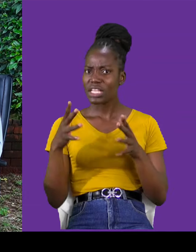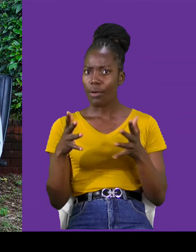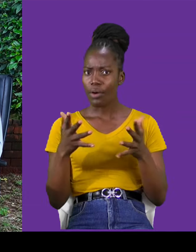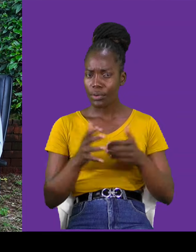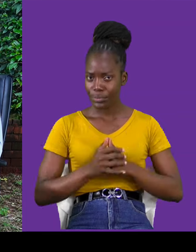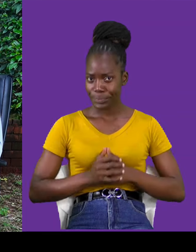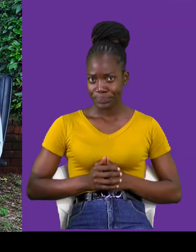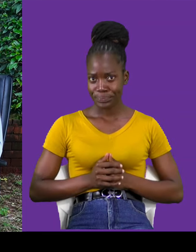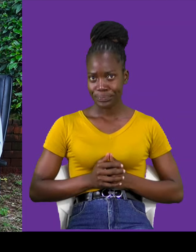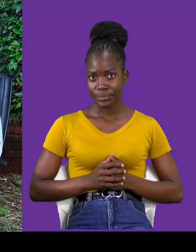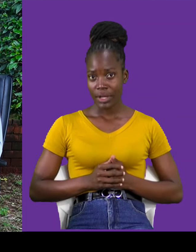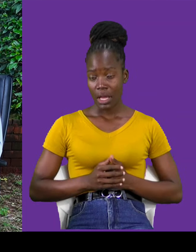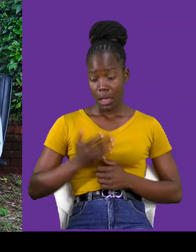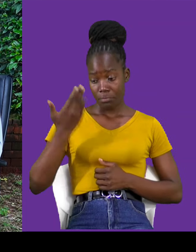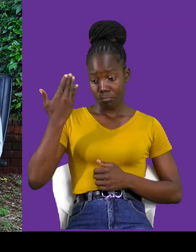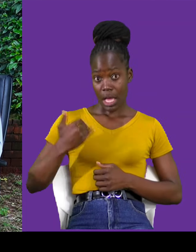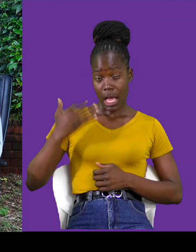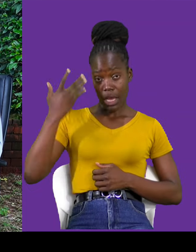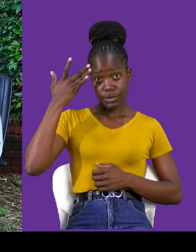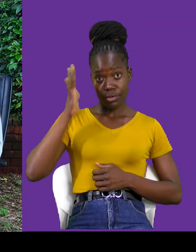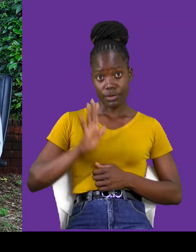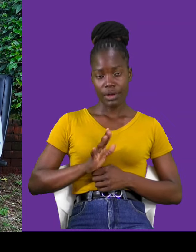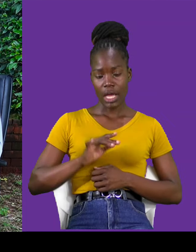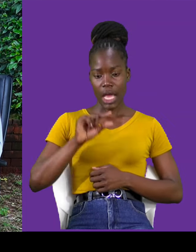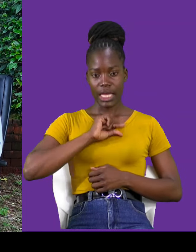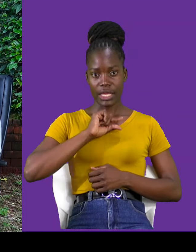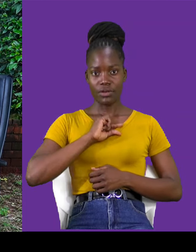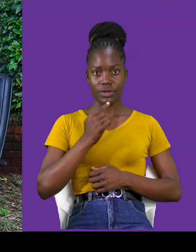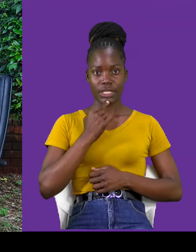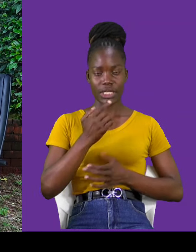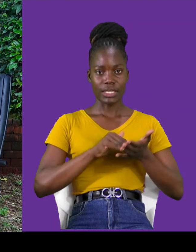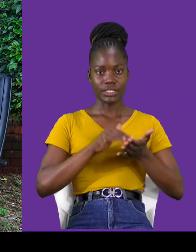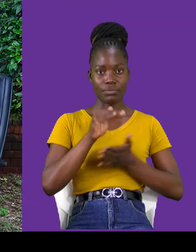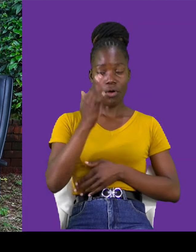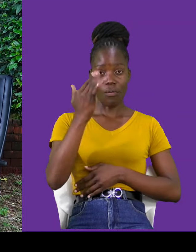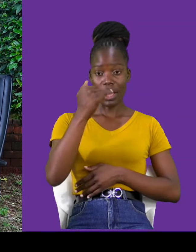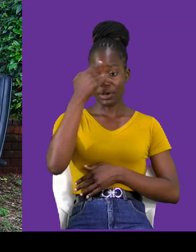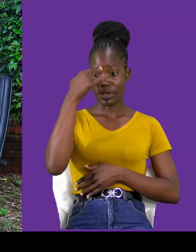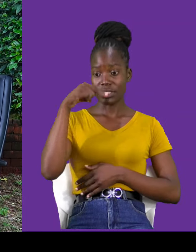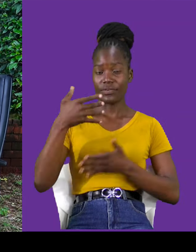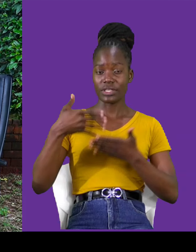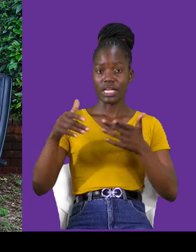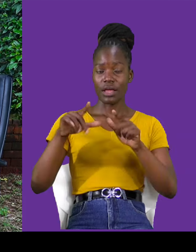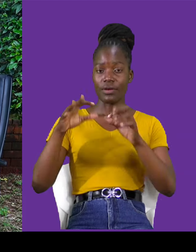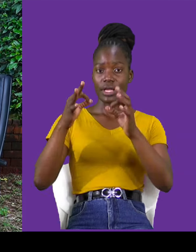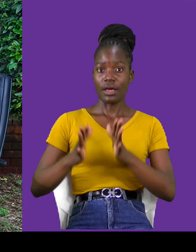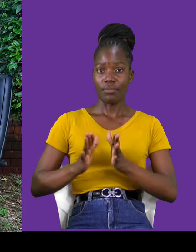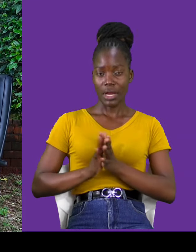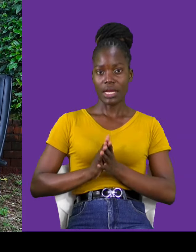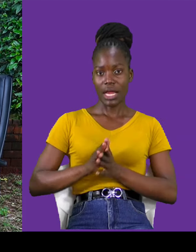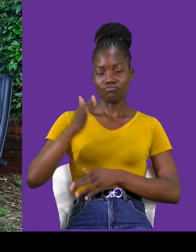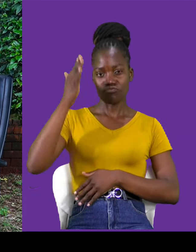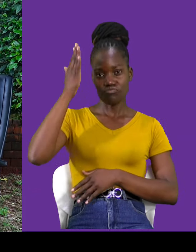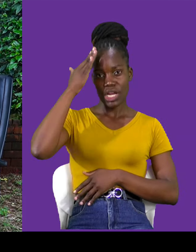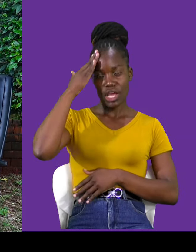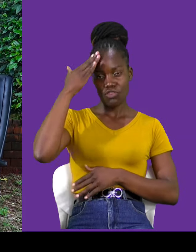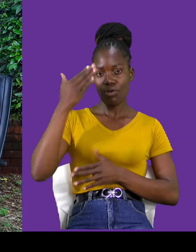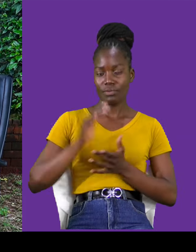I don't know. Gideon will tell us more, because he's a sign language interpreter. I'm a bomber, Hapa. So, welcome,